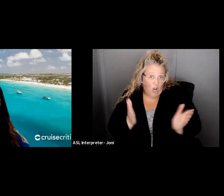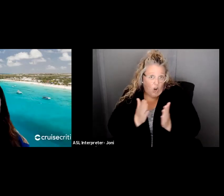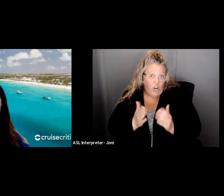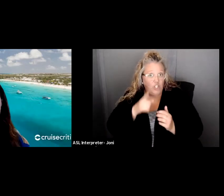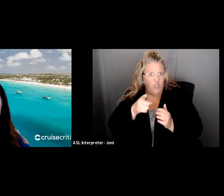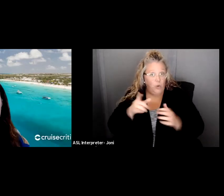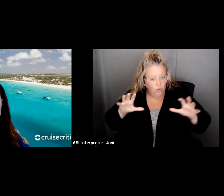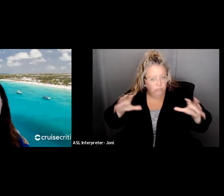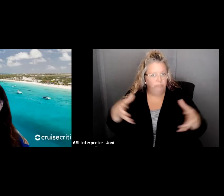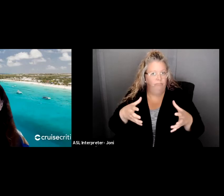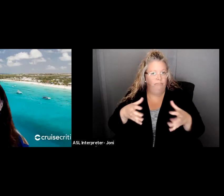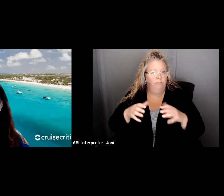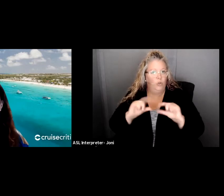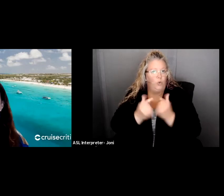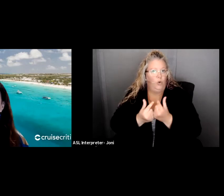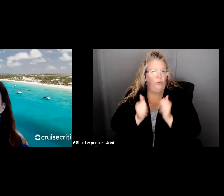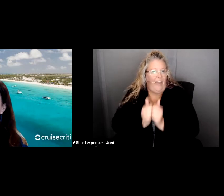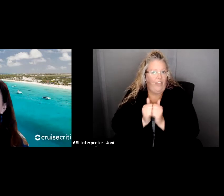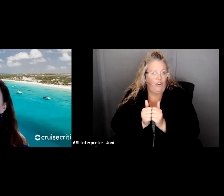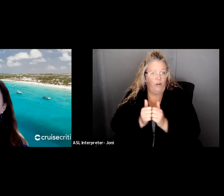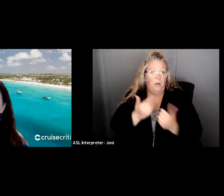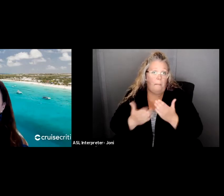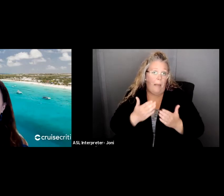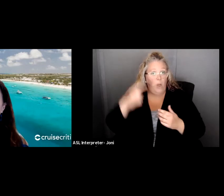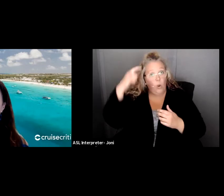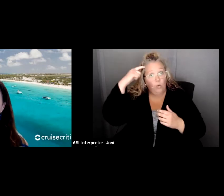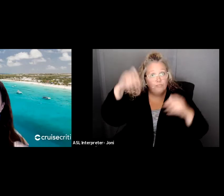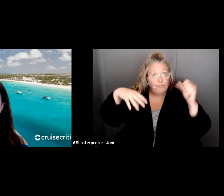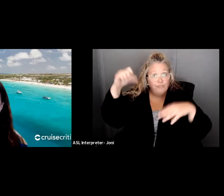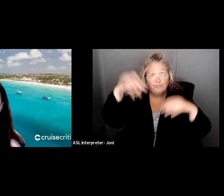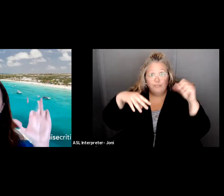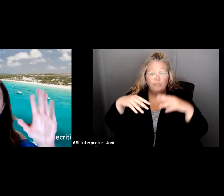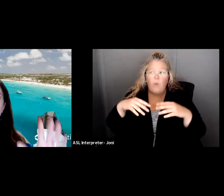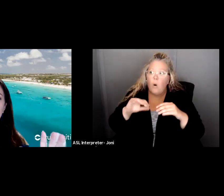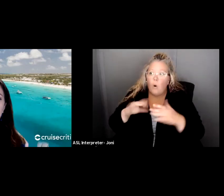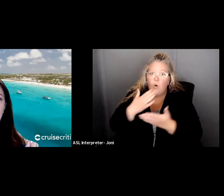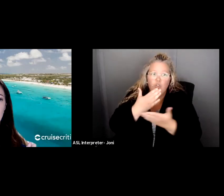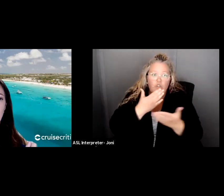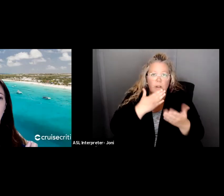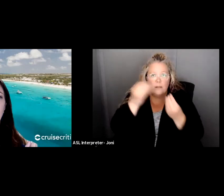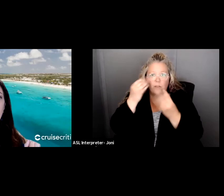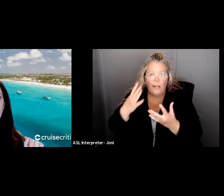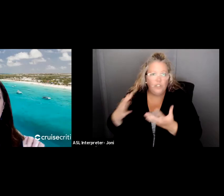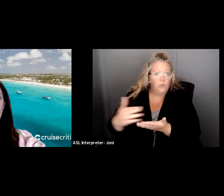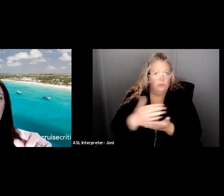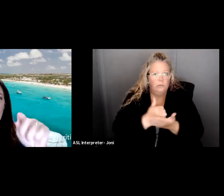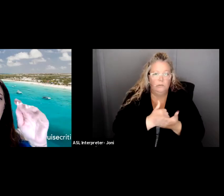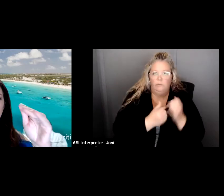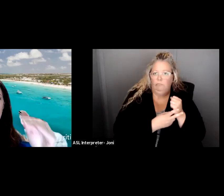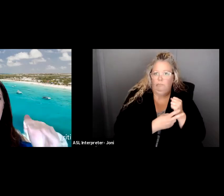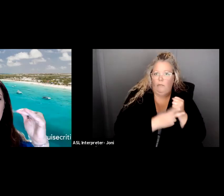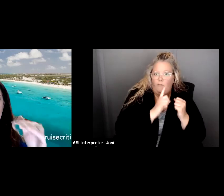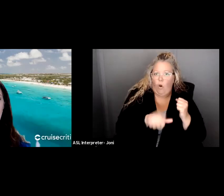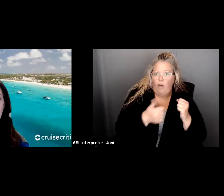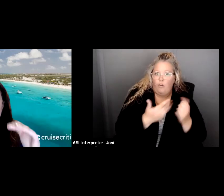out with stuff like this. That's not a goal, but it's really good stuff that you can feed into your other buckets. So if you have